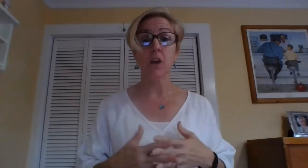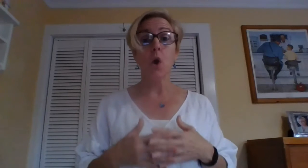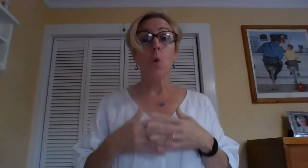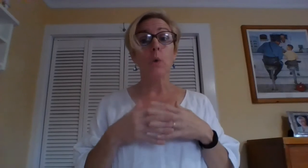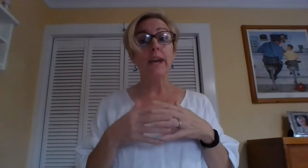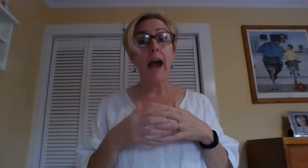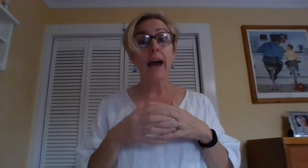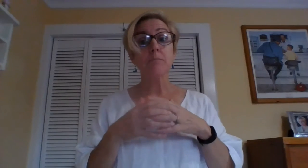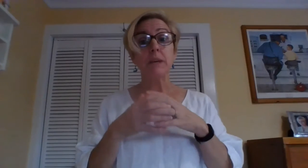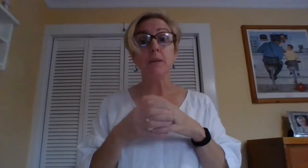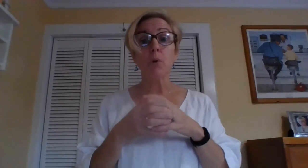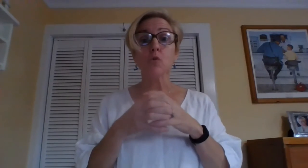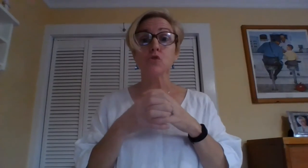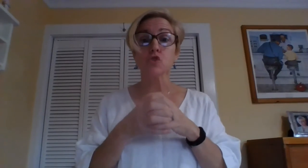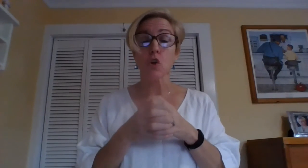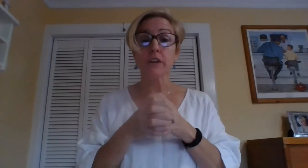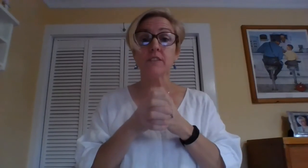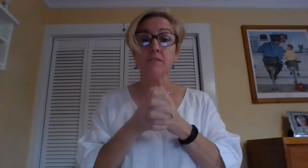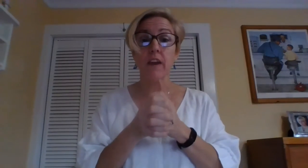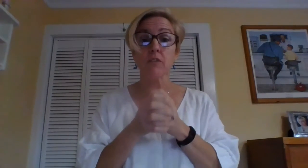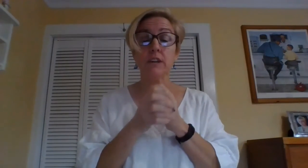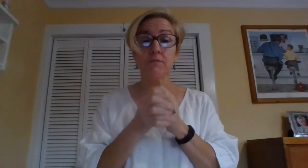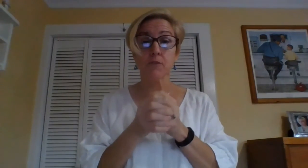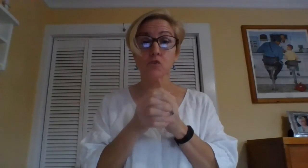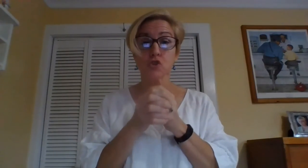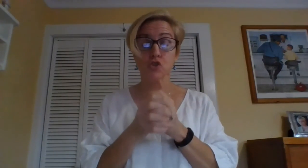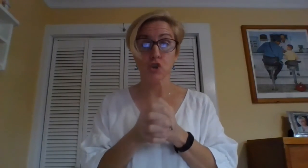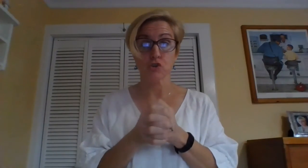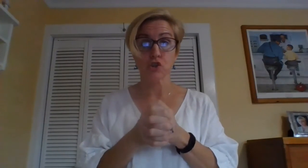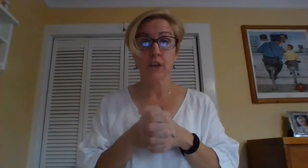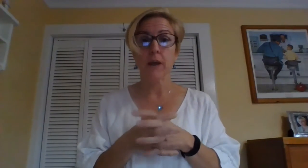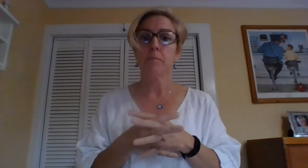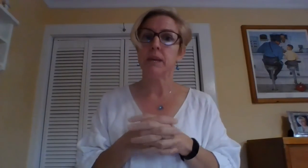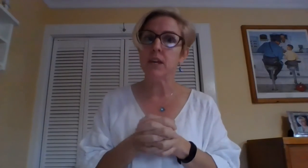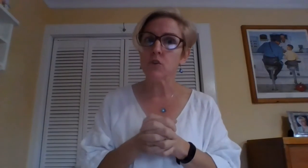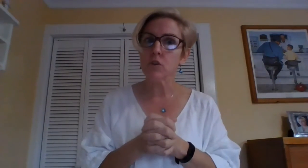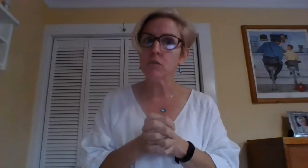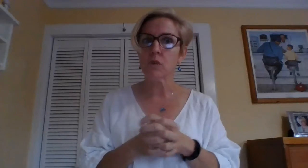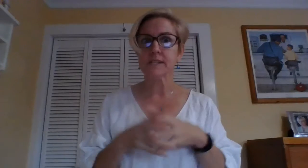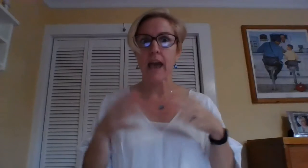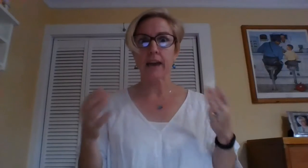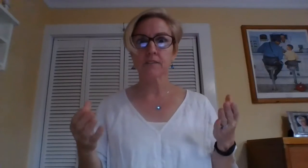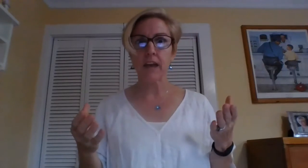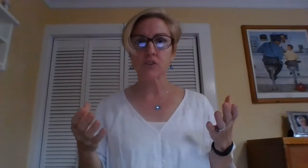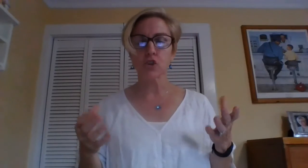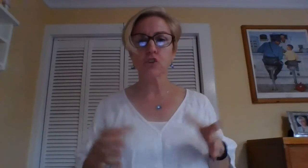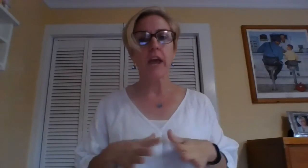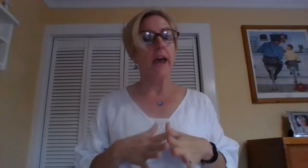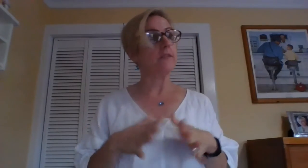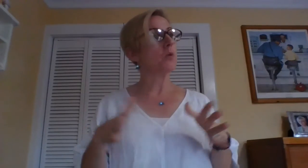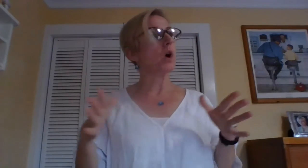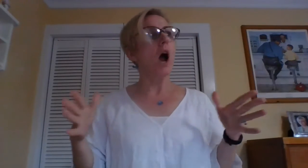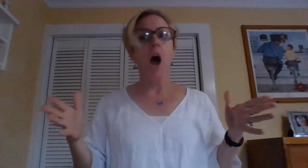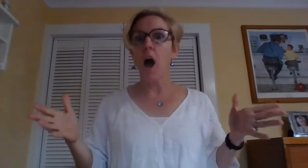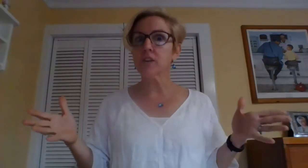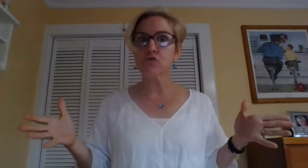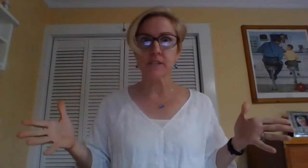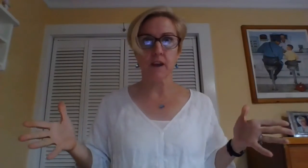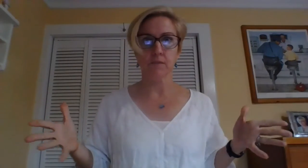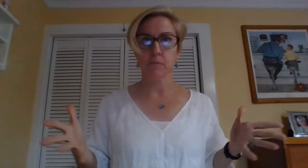We had people who started the very first church. Peter was the head of that church and there were hundreds of them